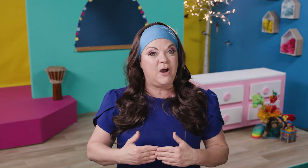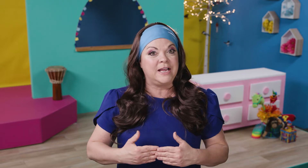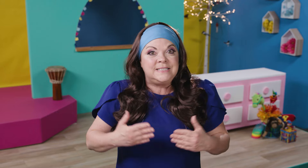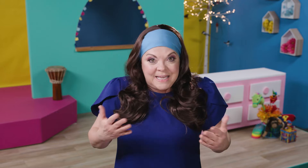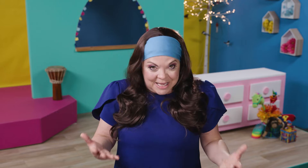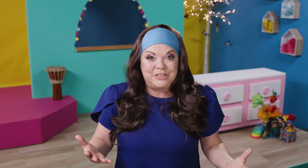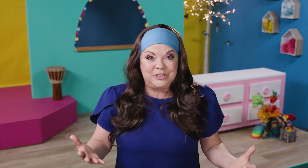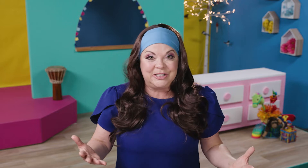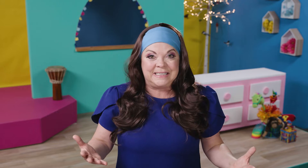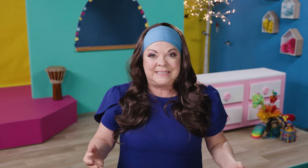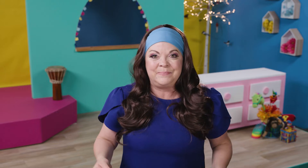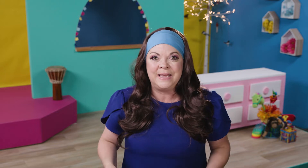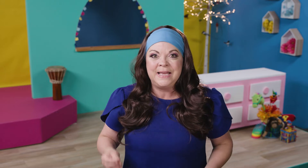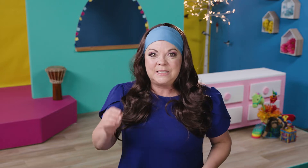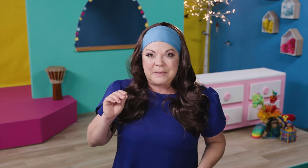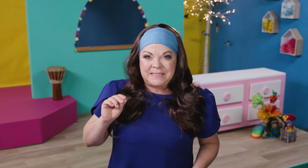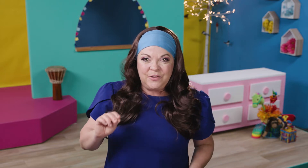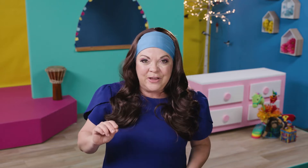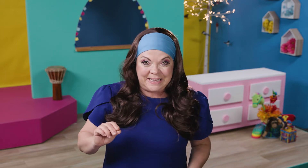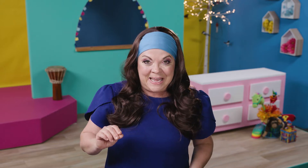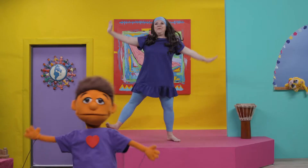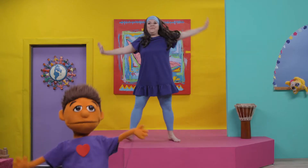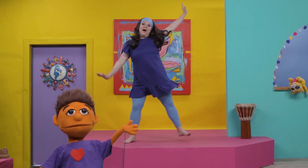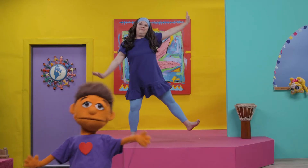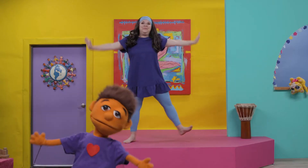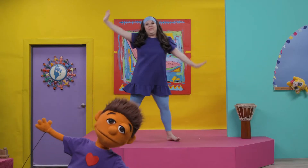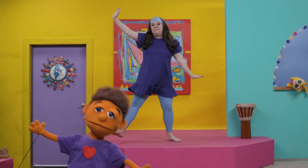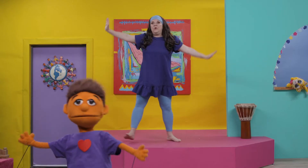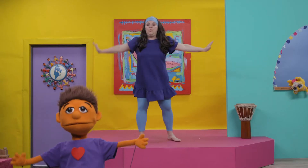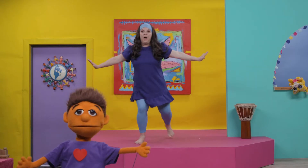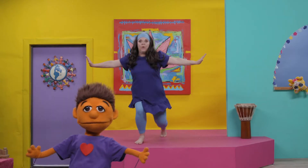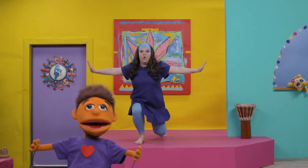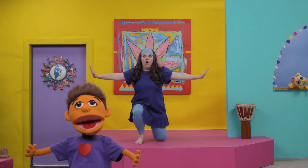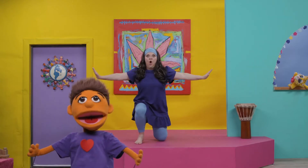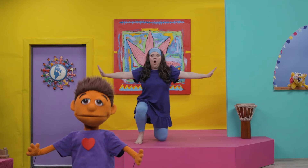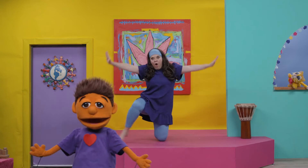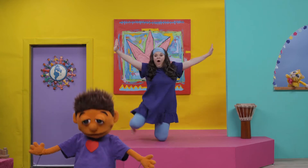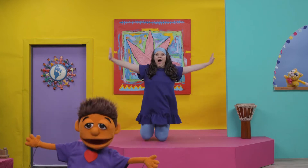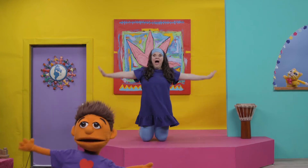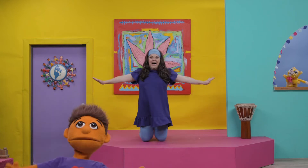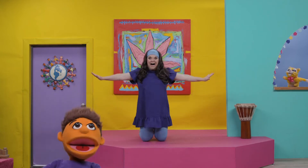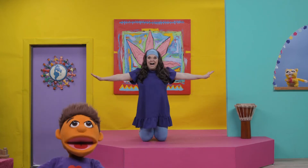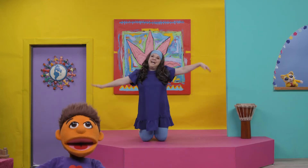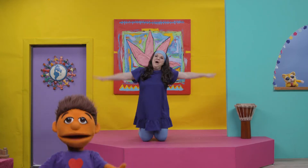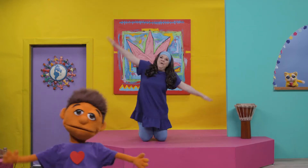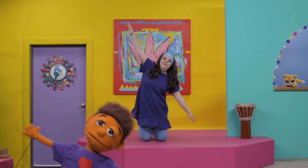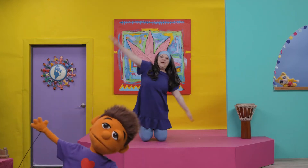find in the circus. Specifically, we are exploring the hilarity of the clown act, the